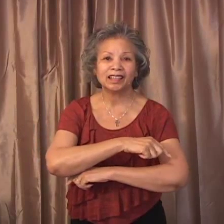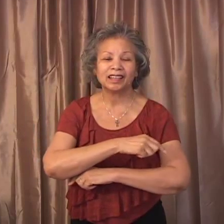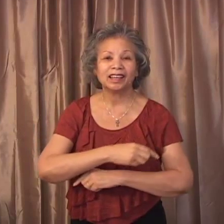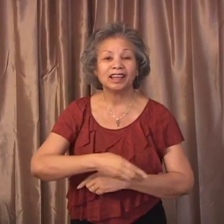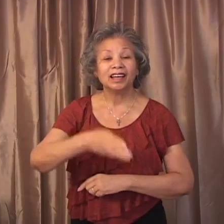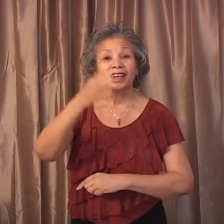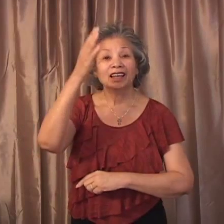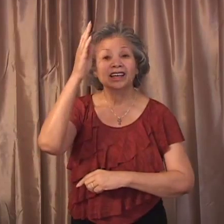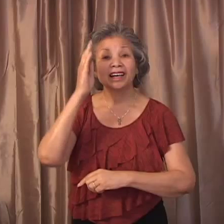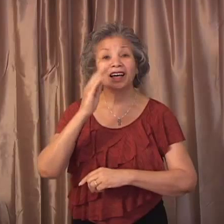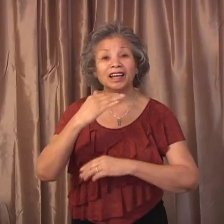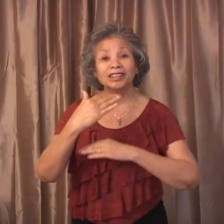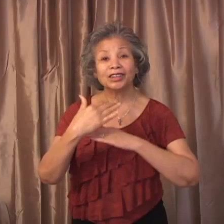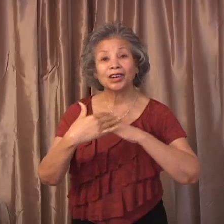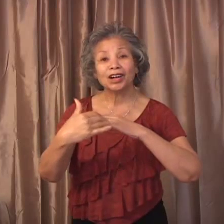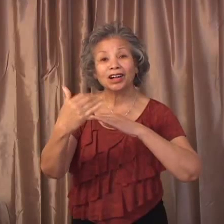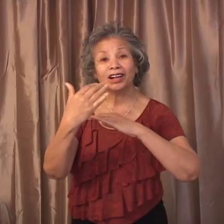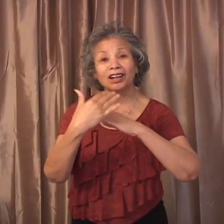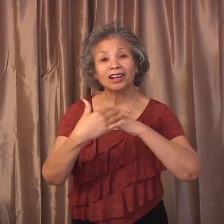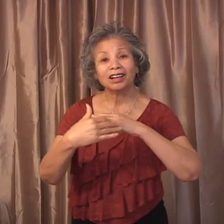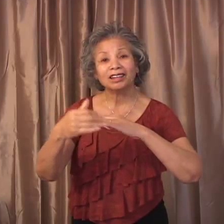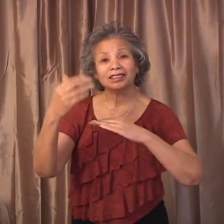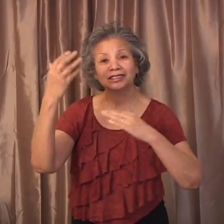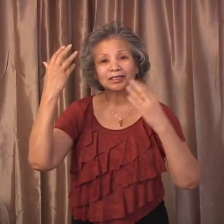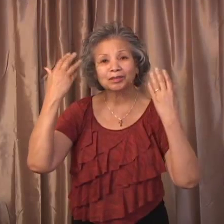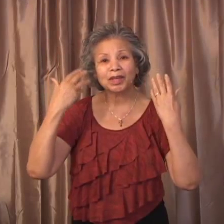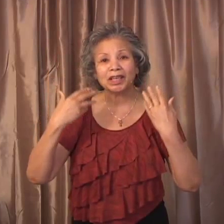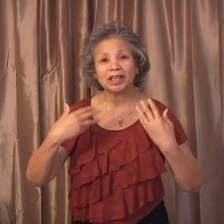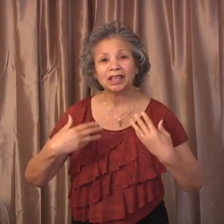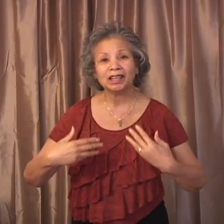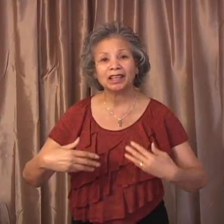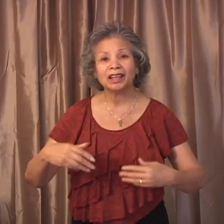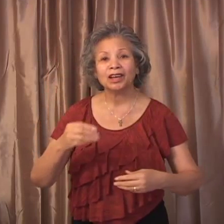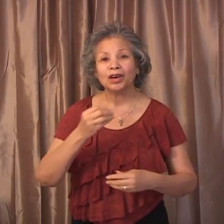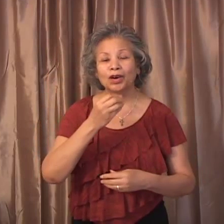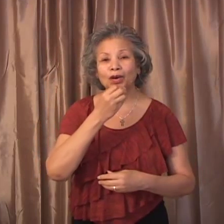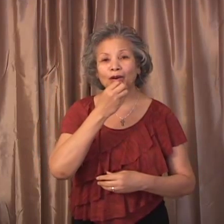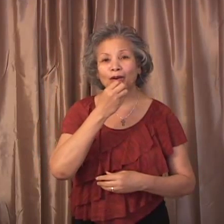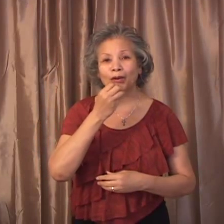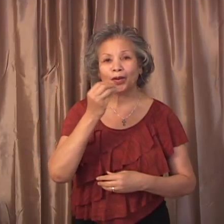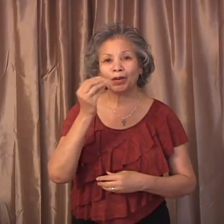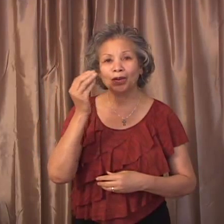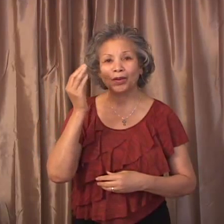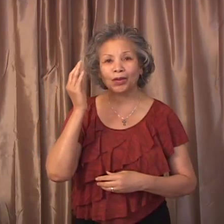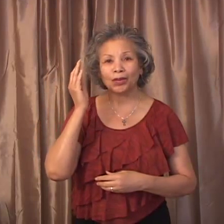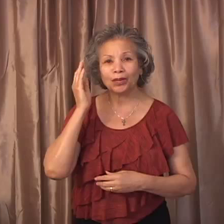God calls me home. Home,